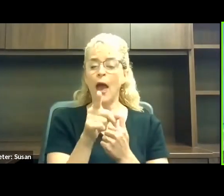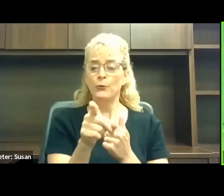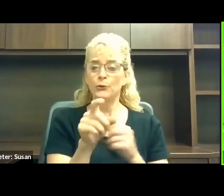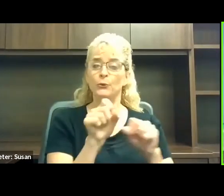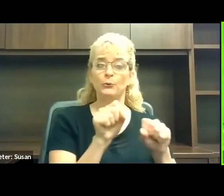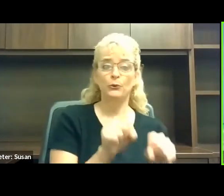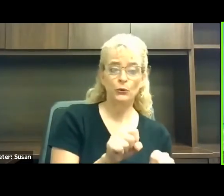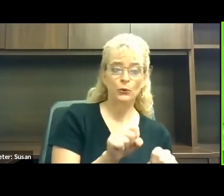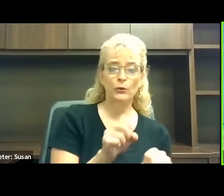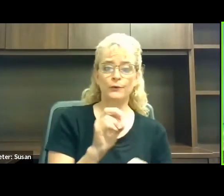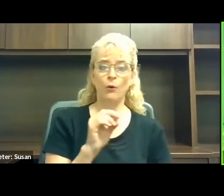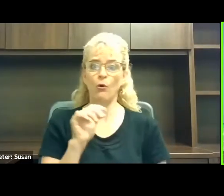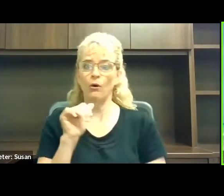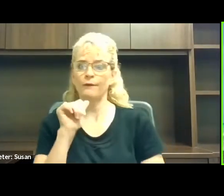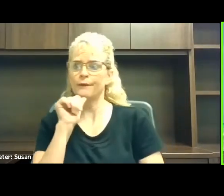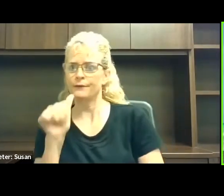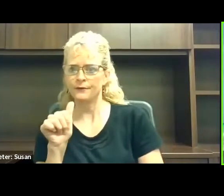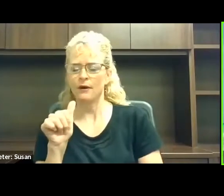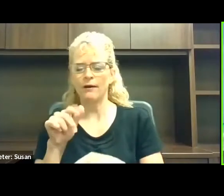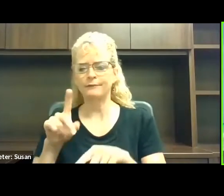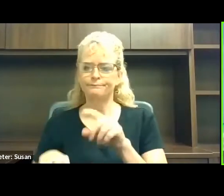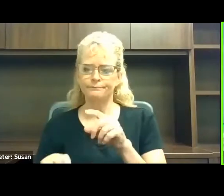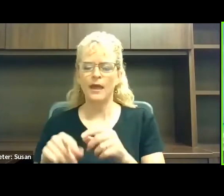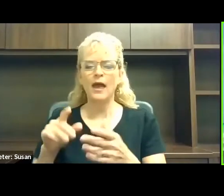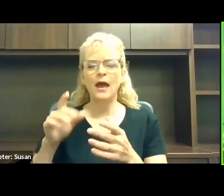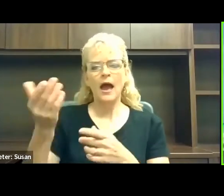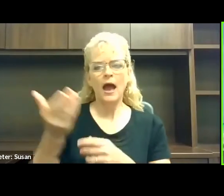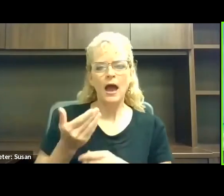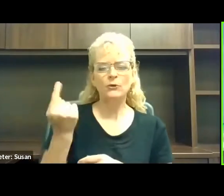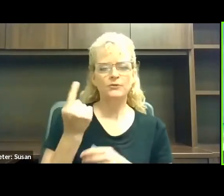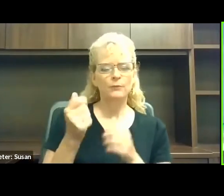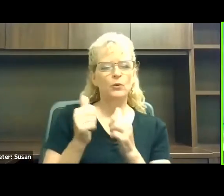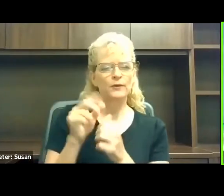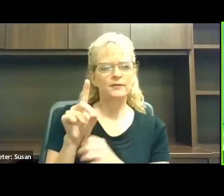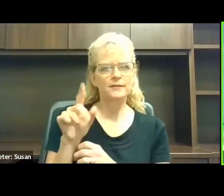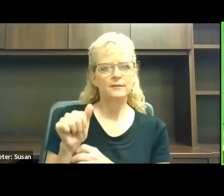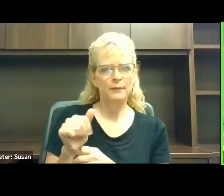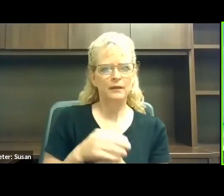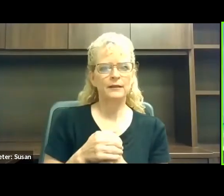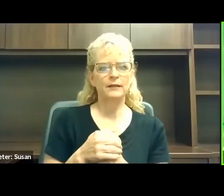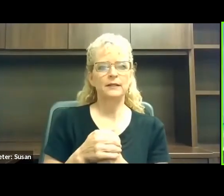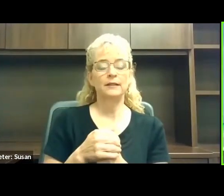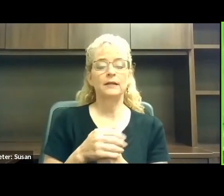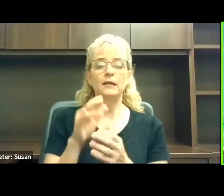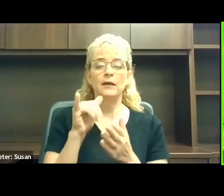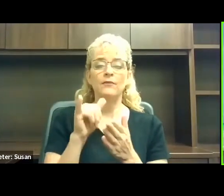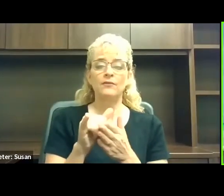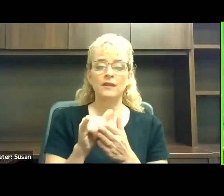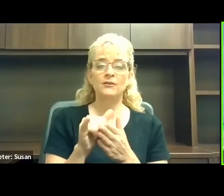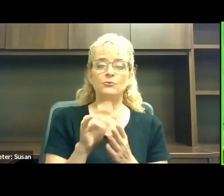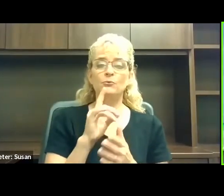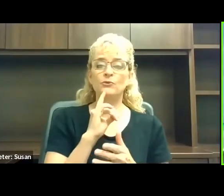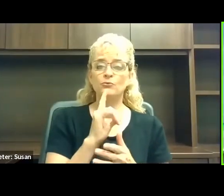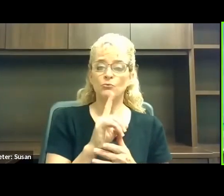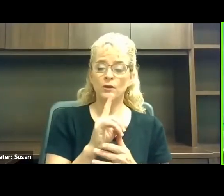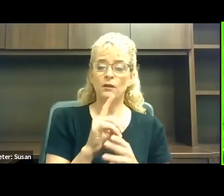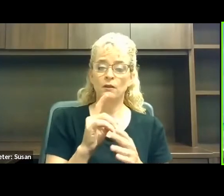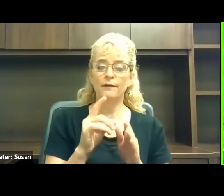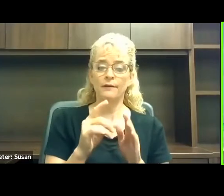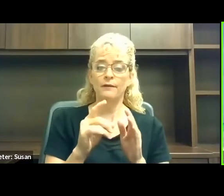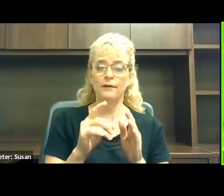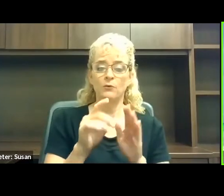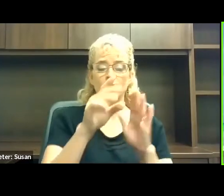not hire someone with a disability. It was a statement that persons with disabilities